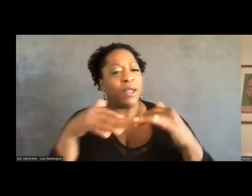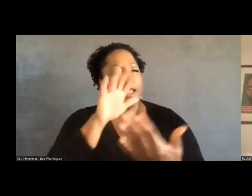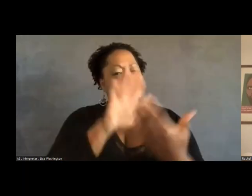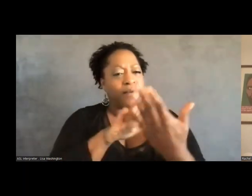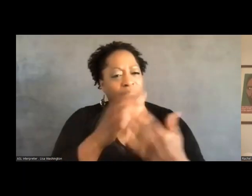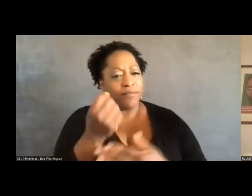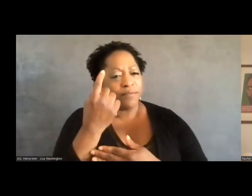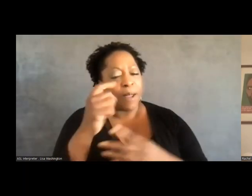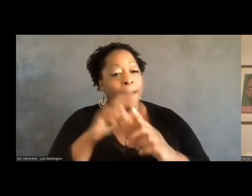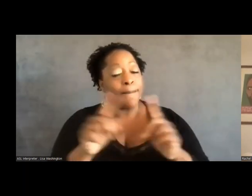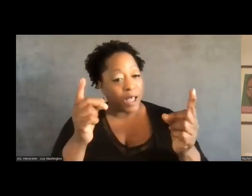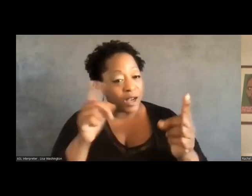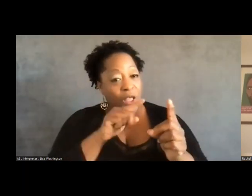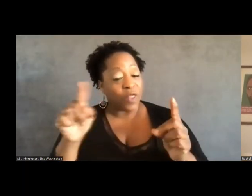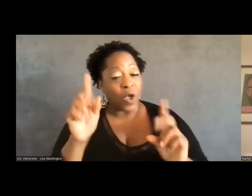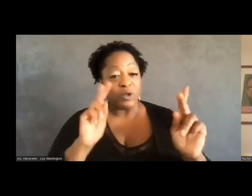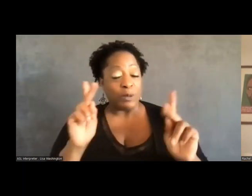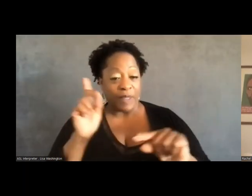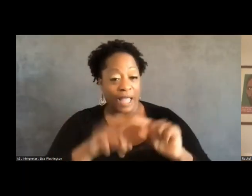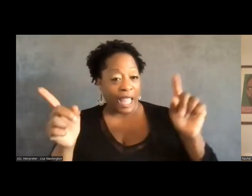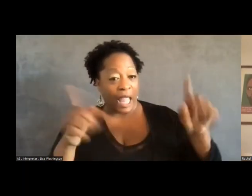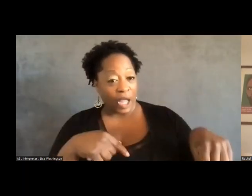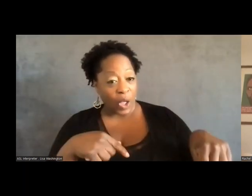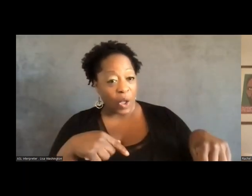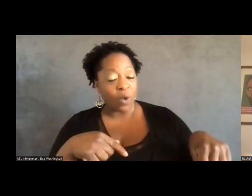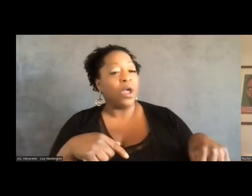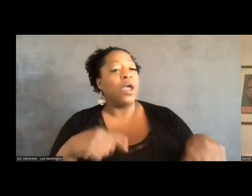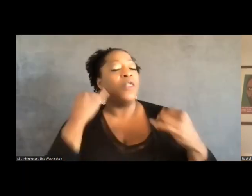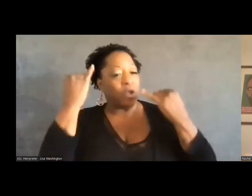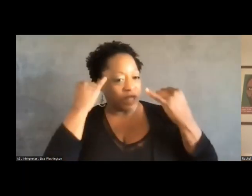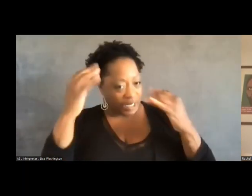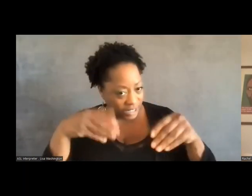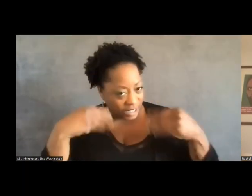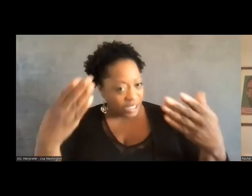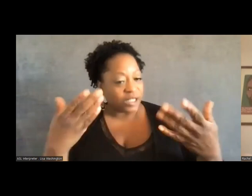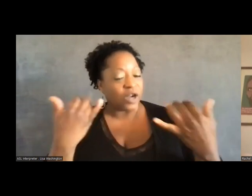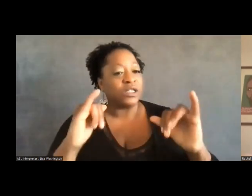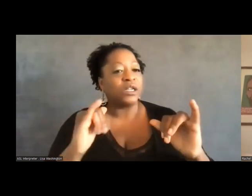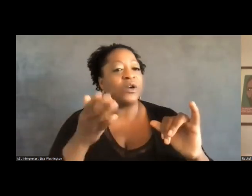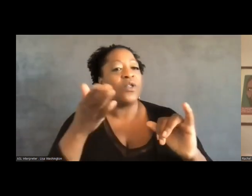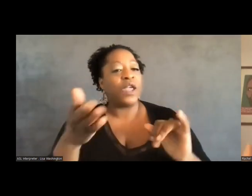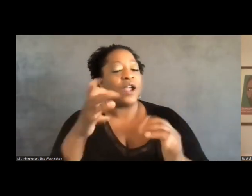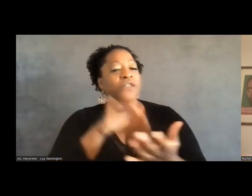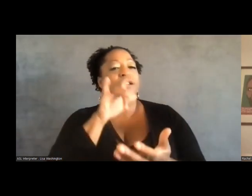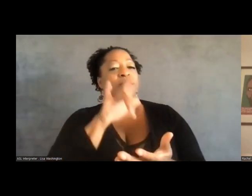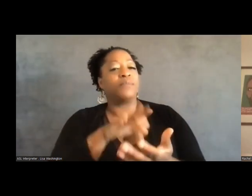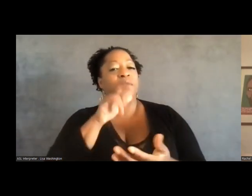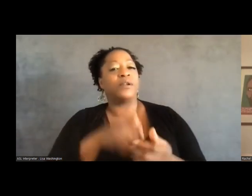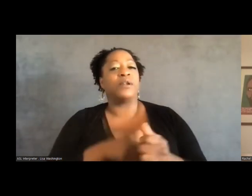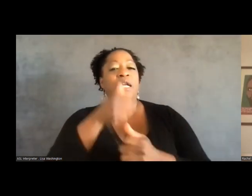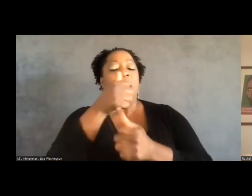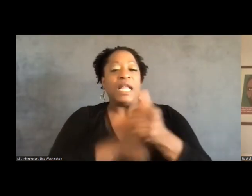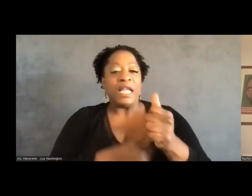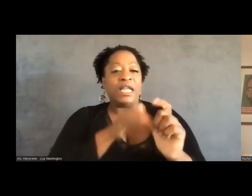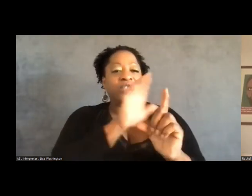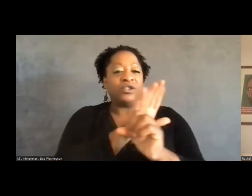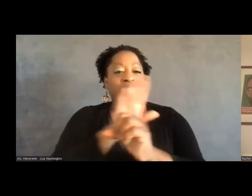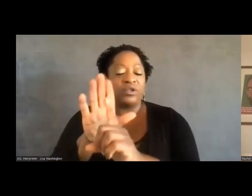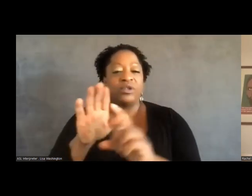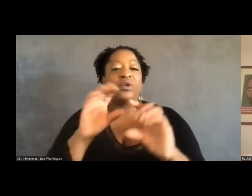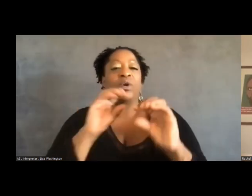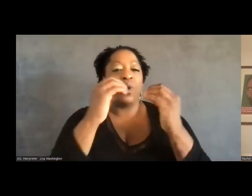And so, um, that's, you know, like one set of things that I would say, but I would say each kind of coalition and each organization